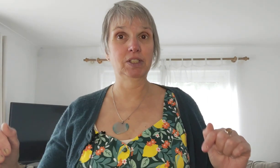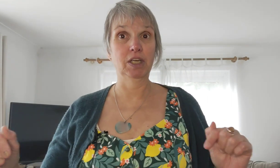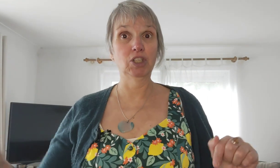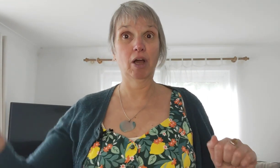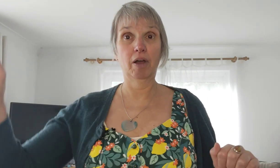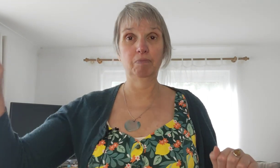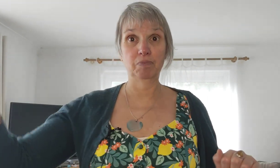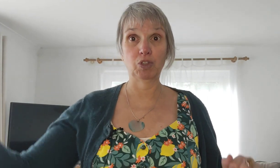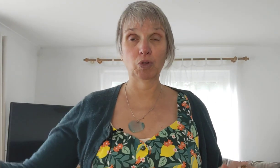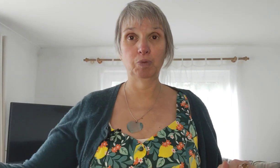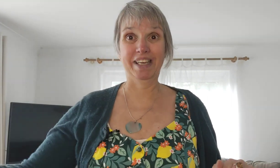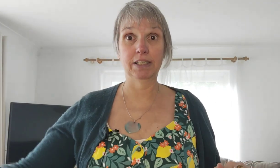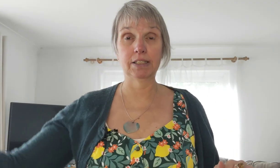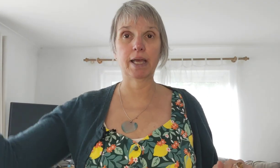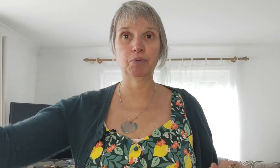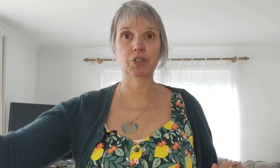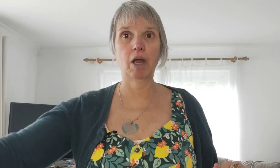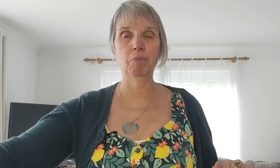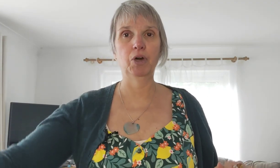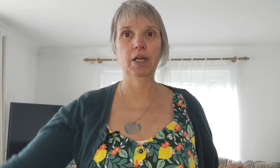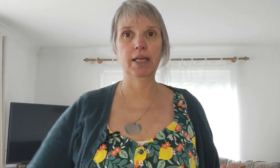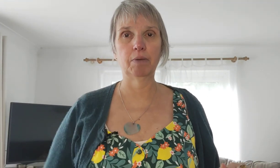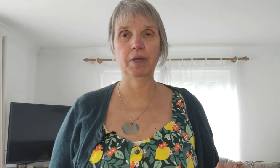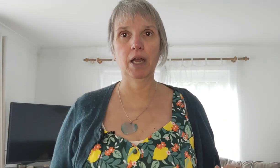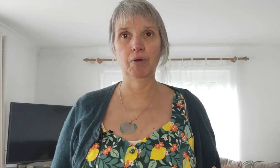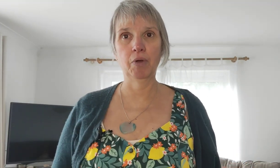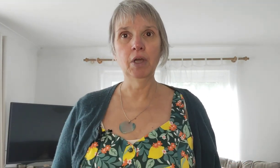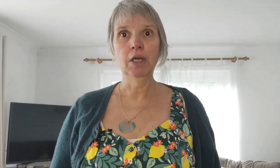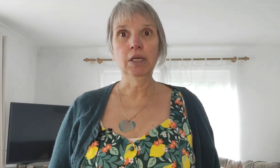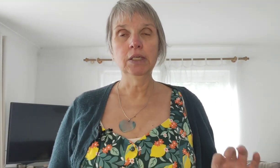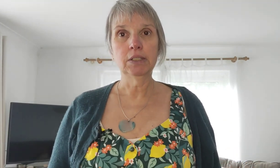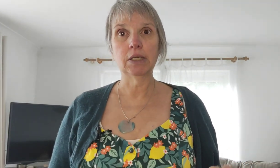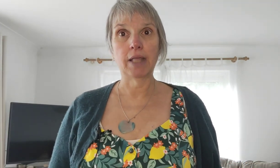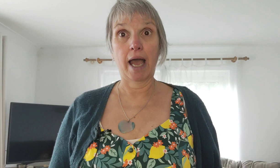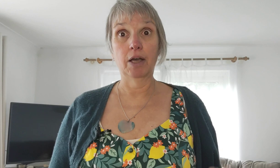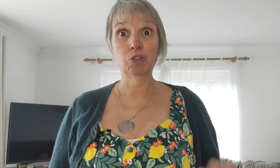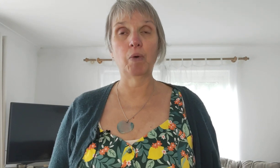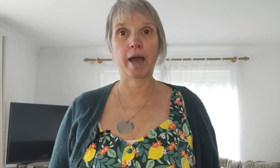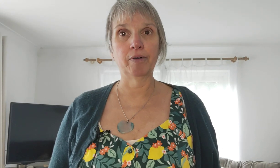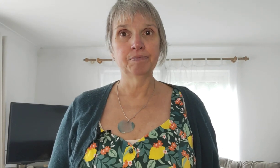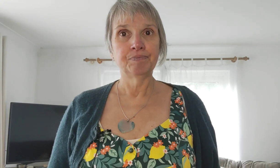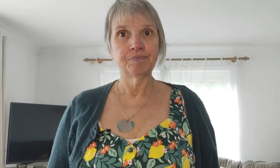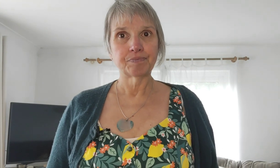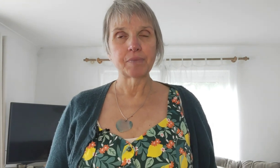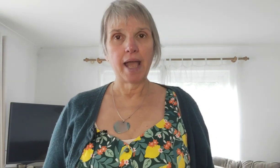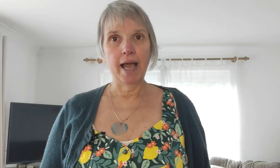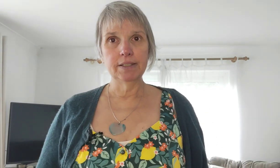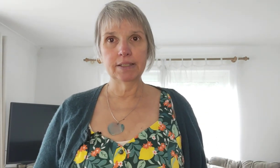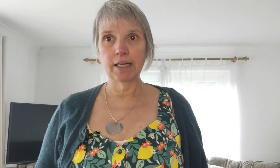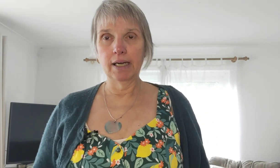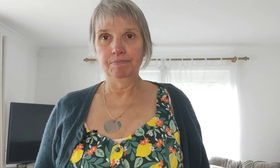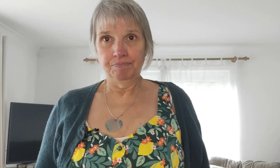research up dr peter stapleton i'll put a link below to that as well and um